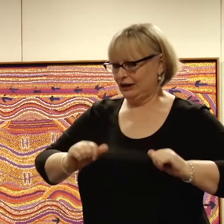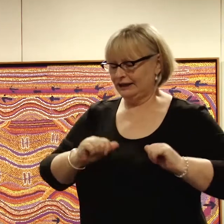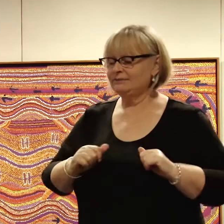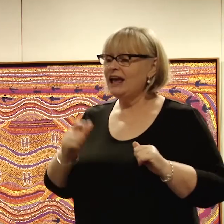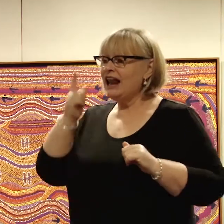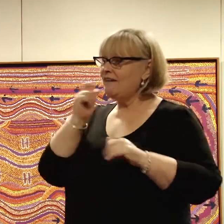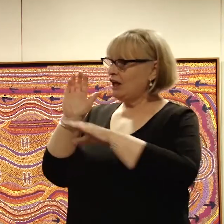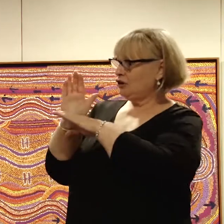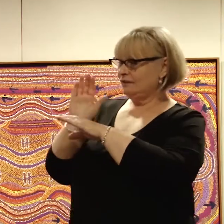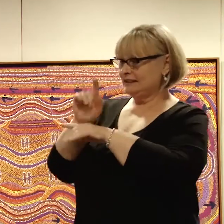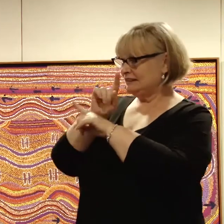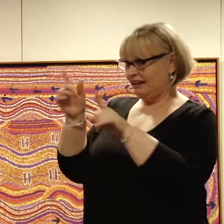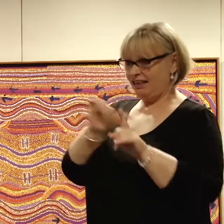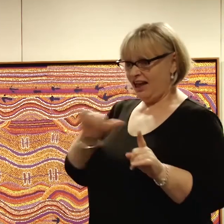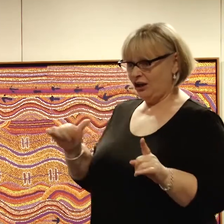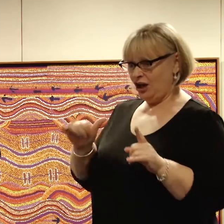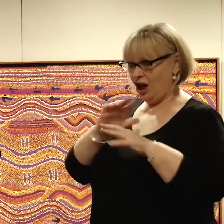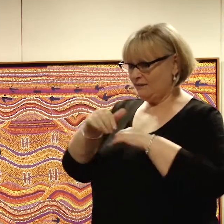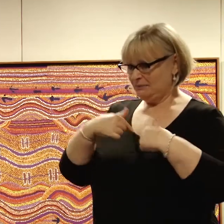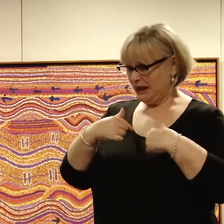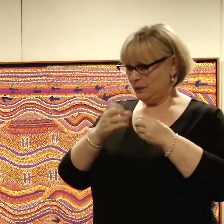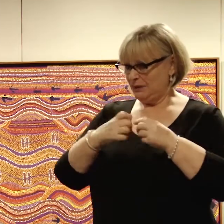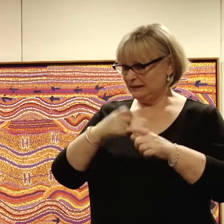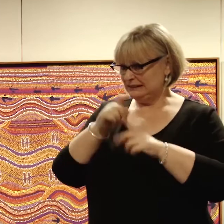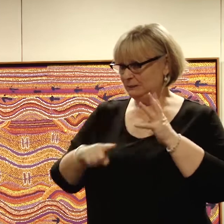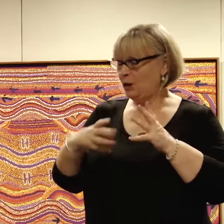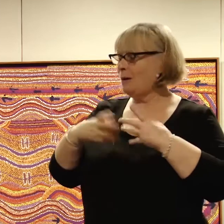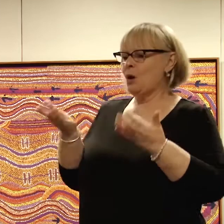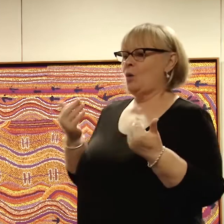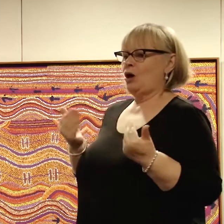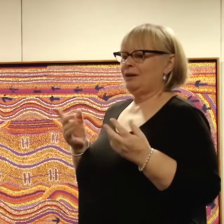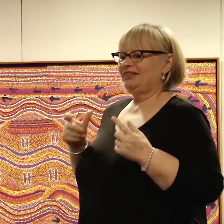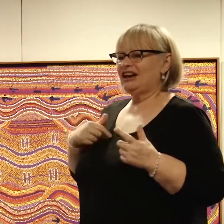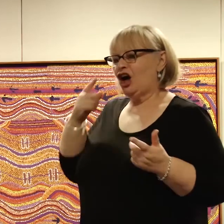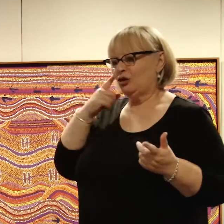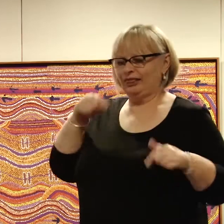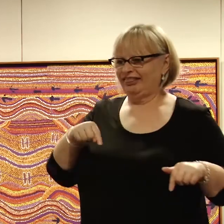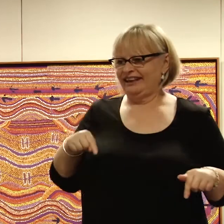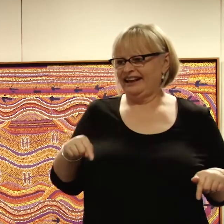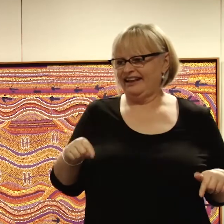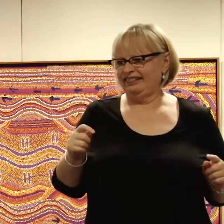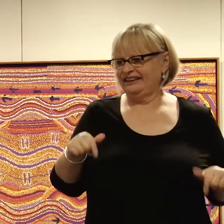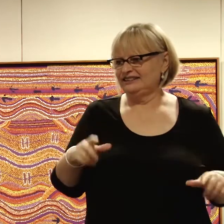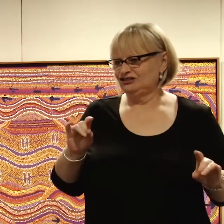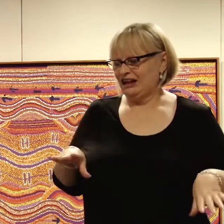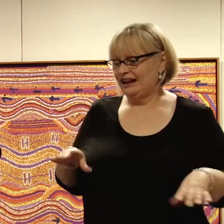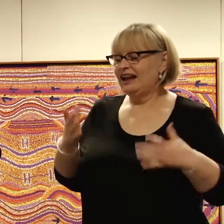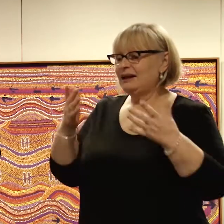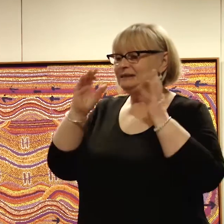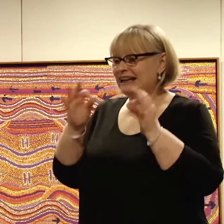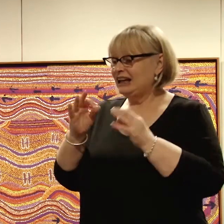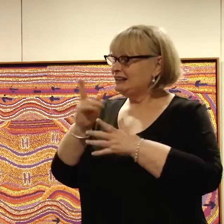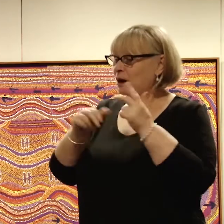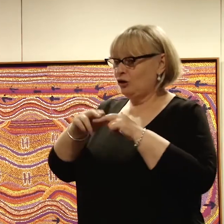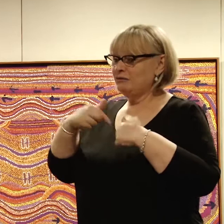overseas that people's attitudes towards me and my disability were far more welcoming than I'd experienced here in Australia. In fact, there's a